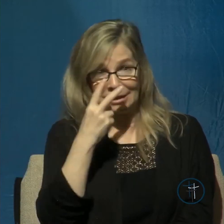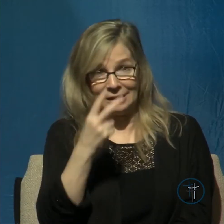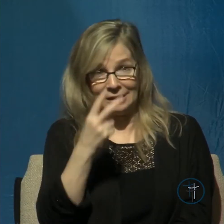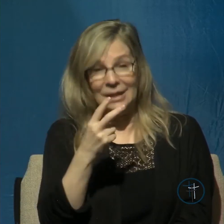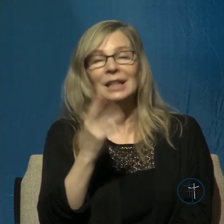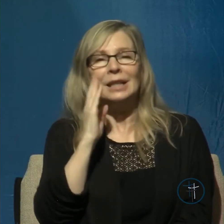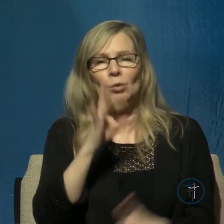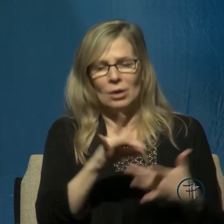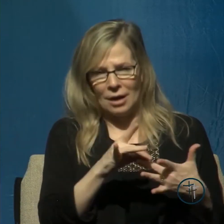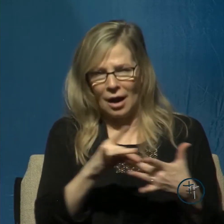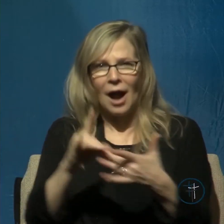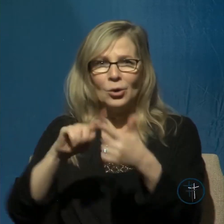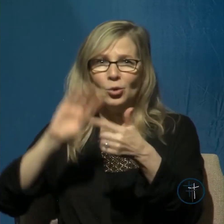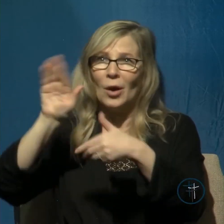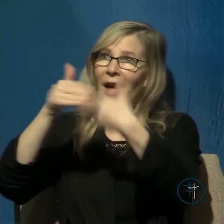heaven still holding your hand.